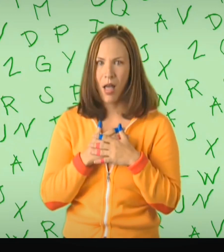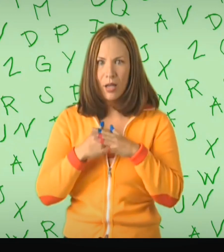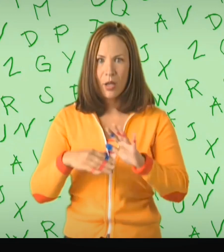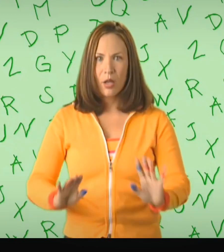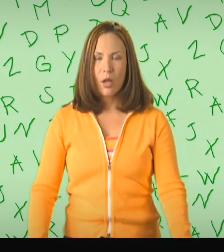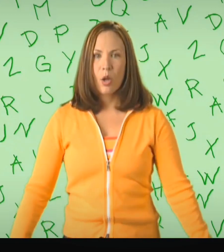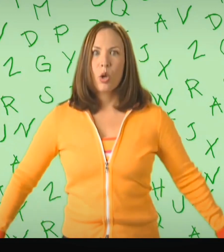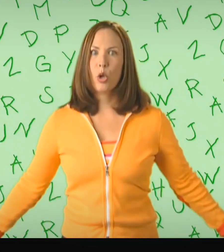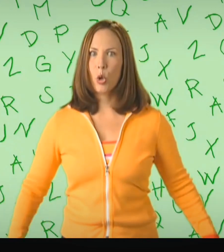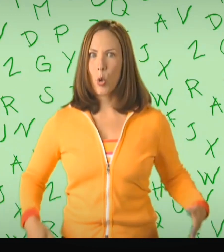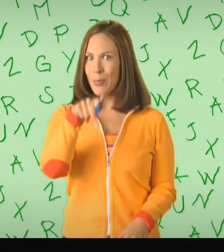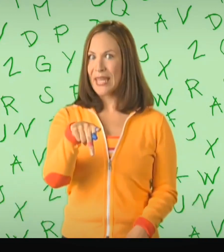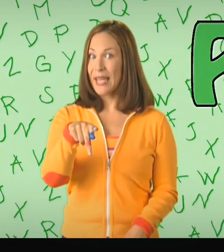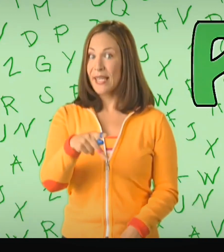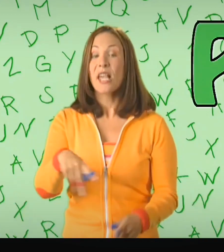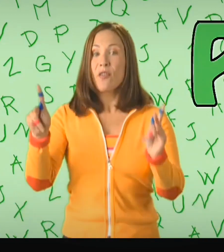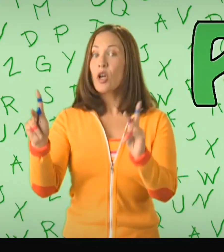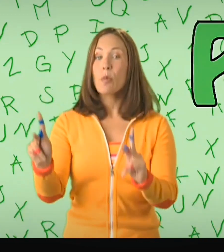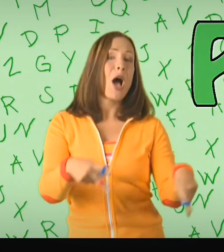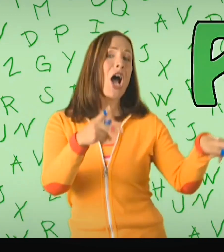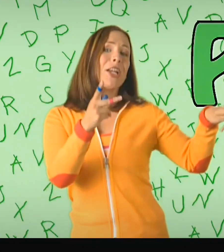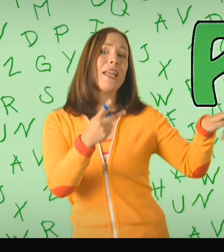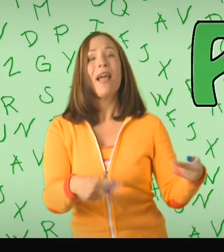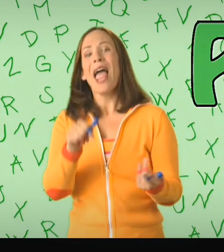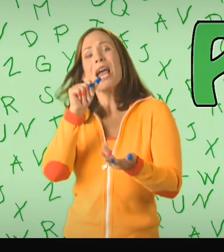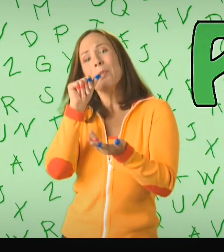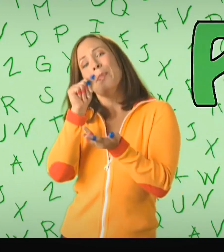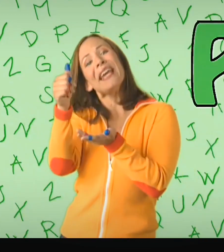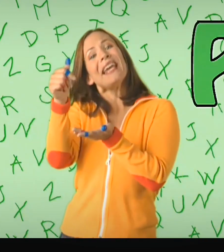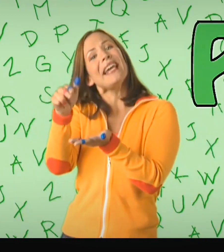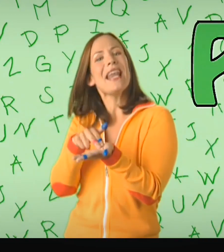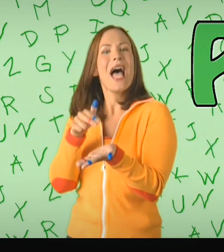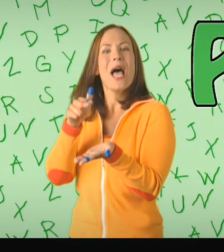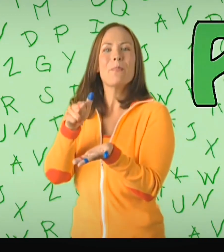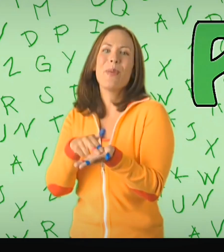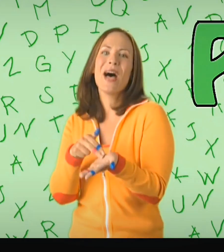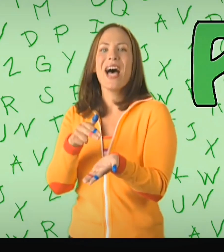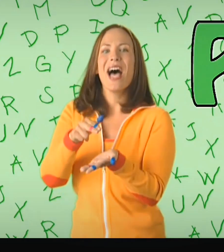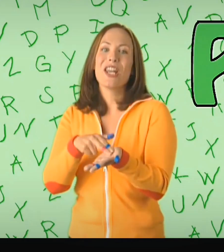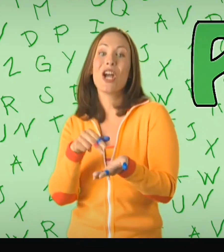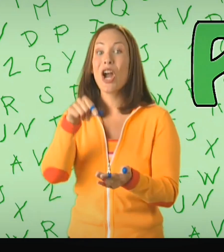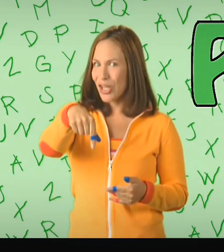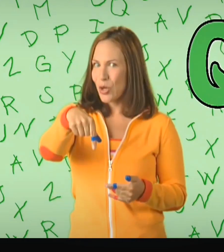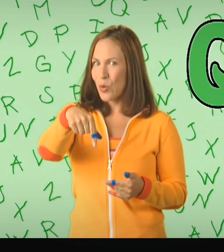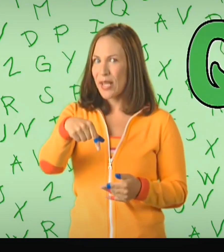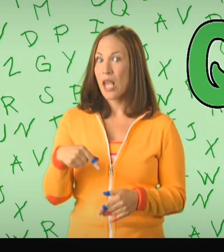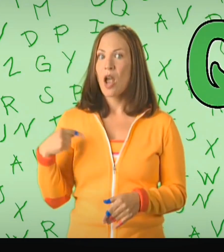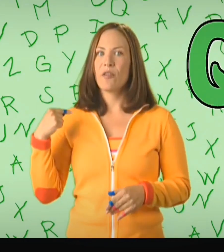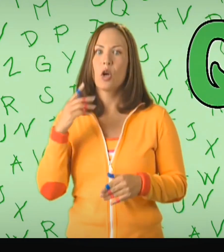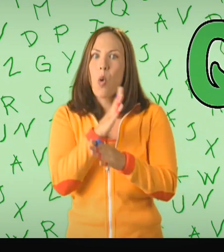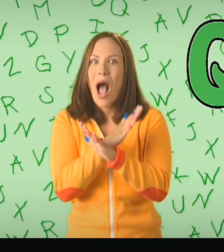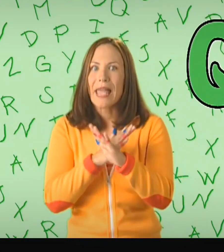P is for Party and Peanut Butter Q is for Quiet and Queen